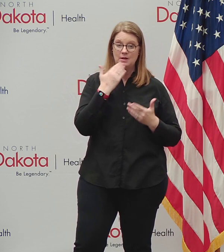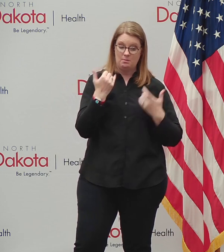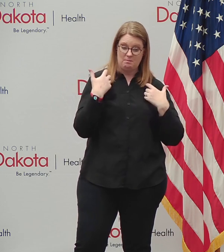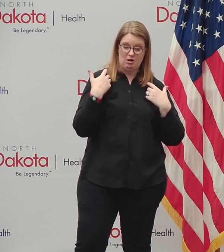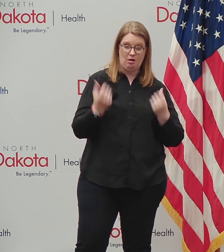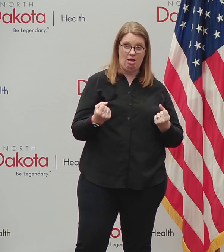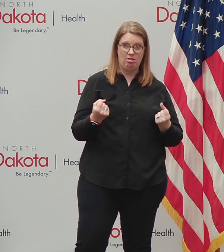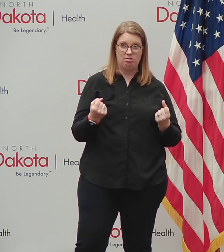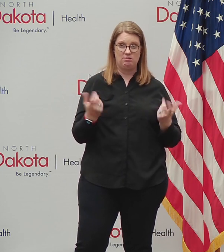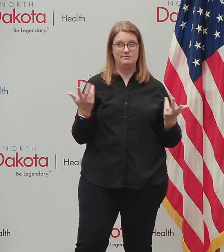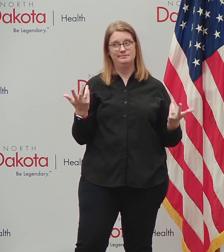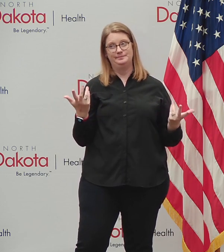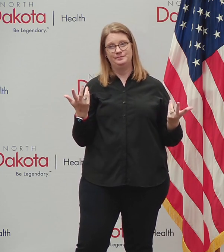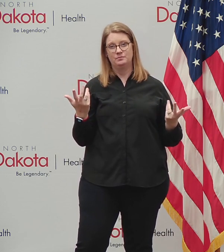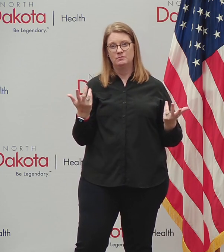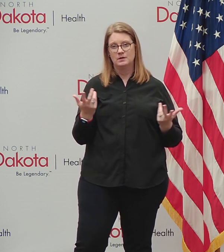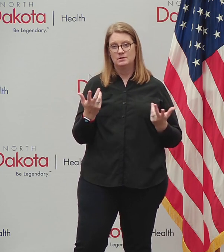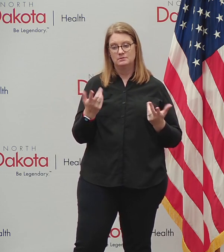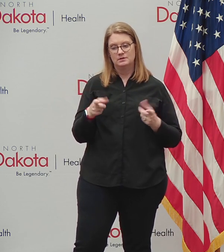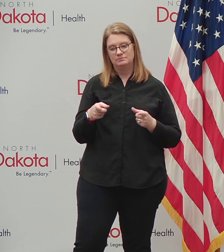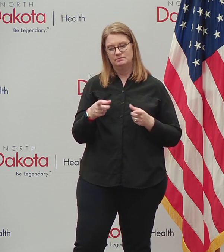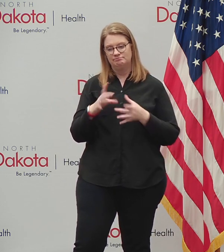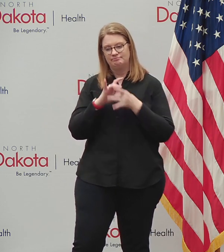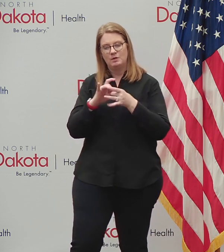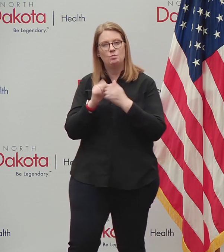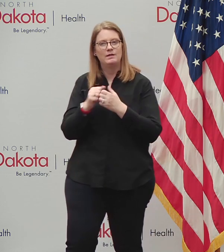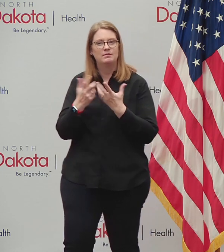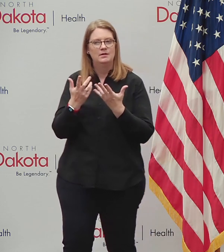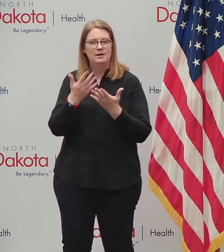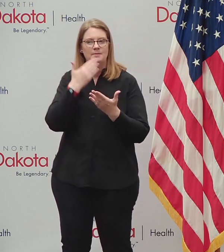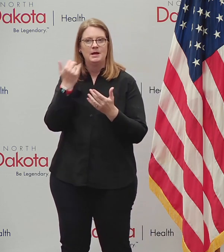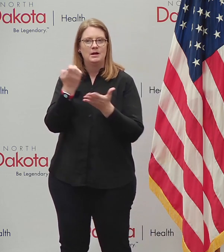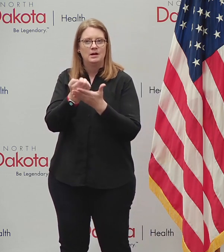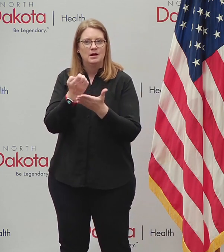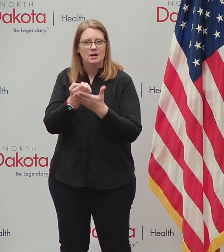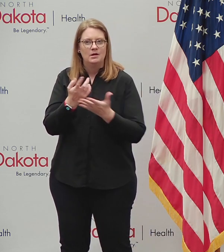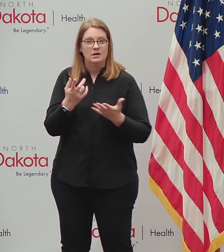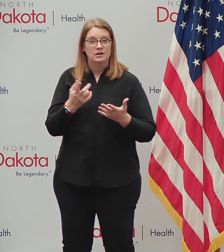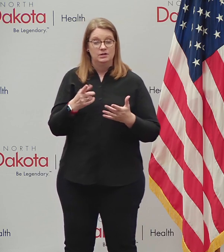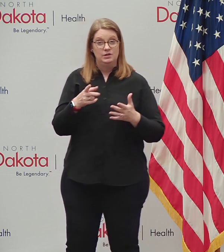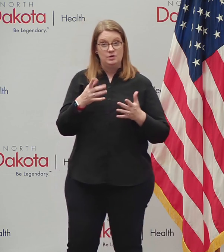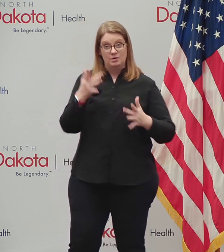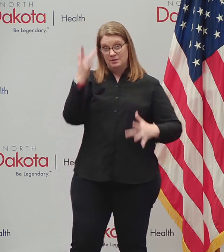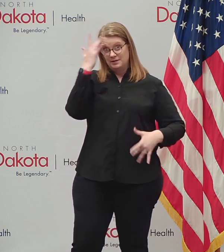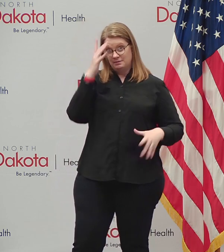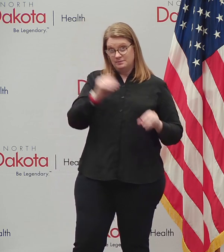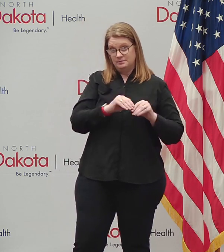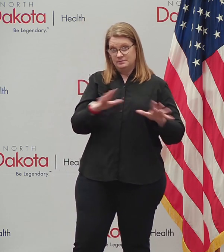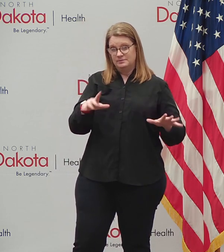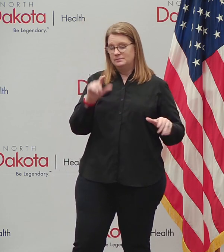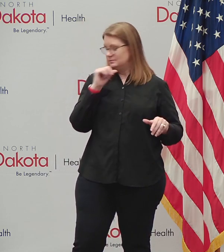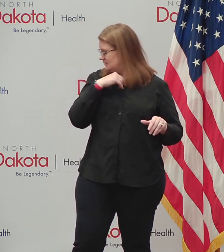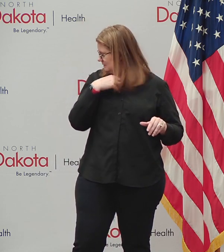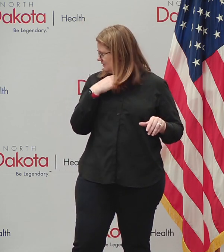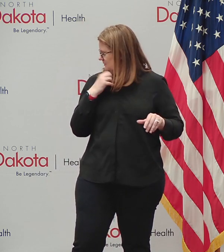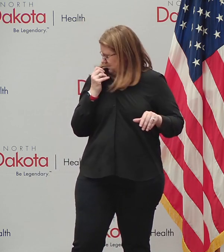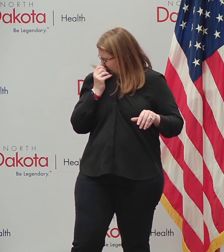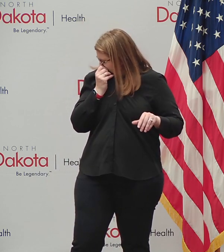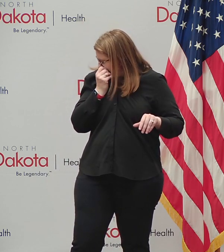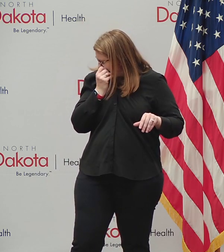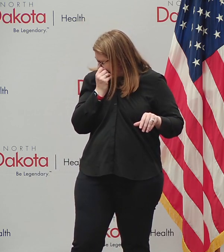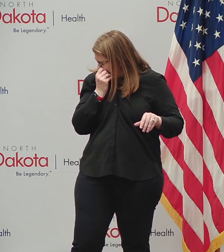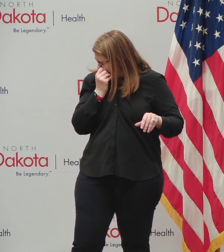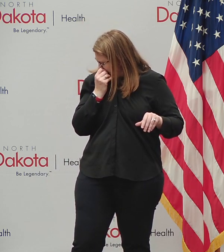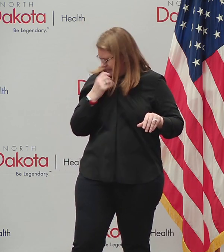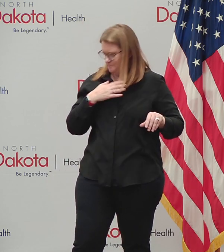outcomes with a, with a stronger economy, because the, the, when we talk about managing the pandemic, it's not just managing the health aspect.